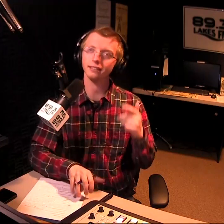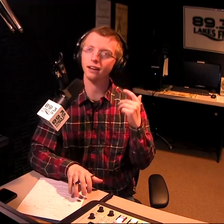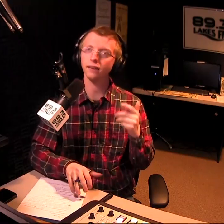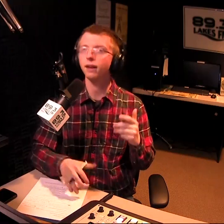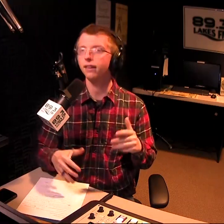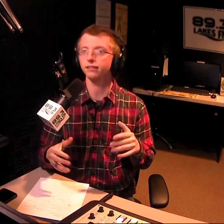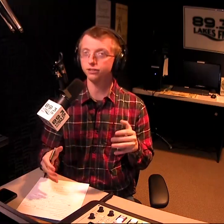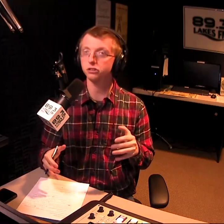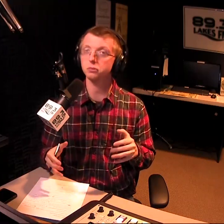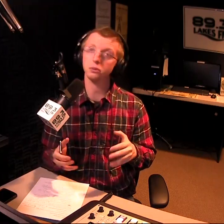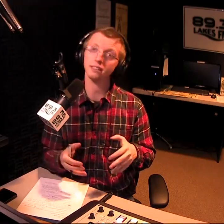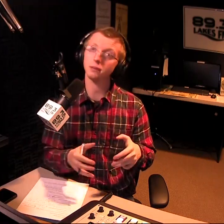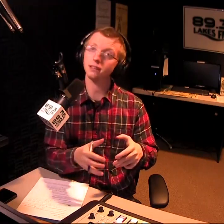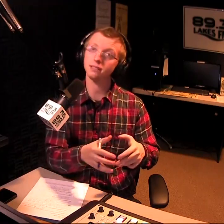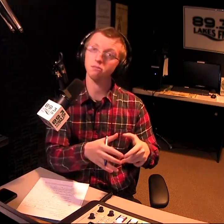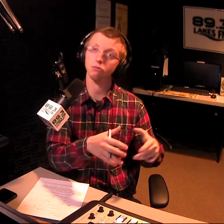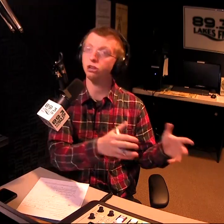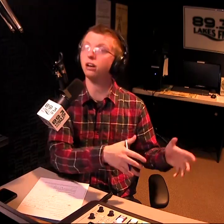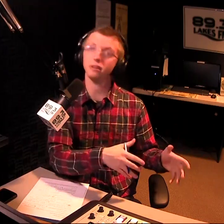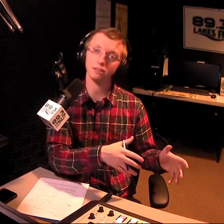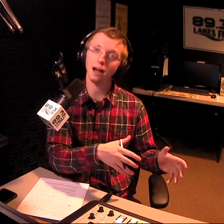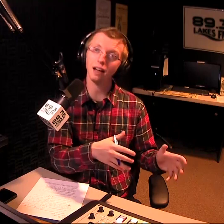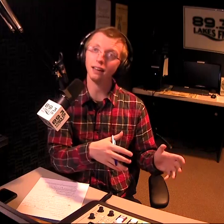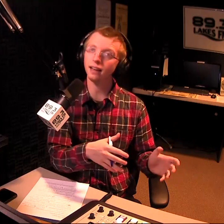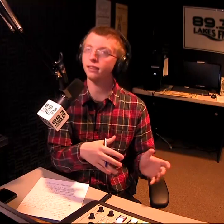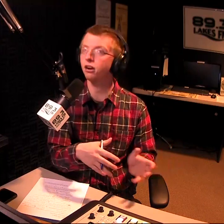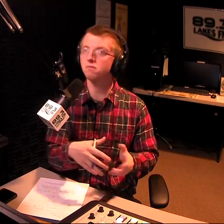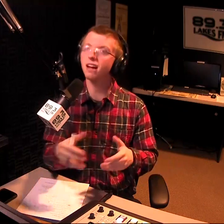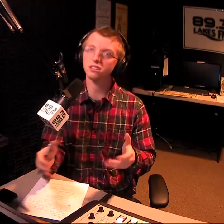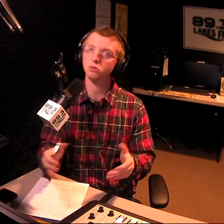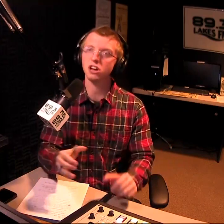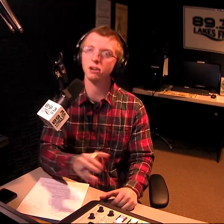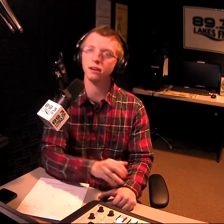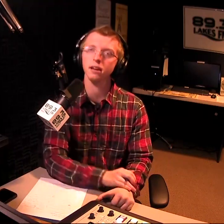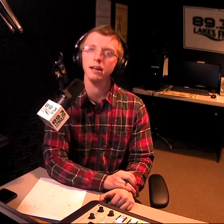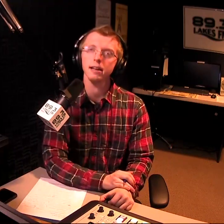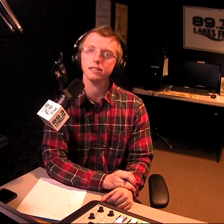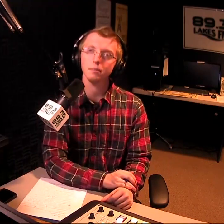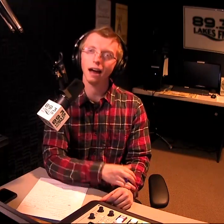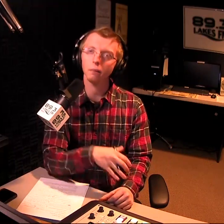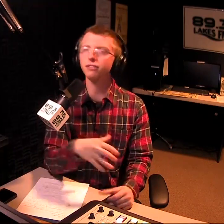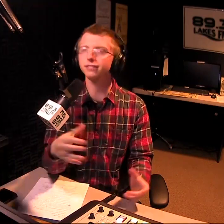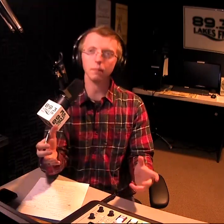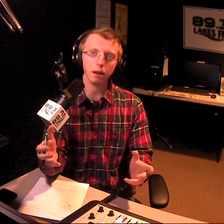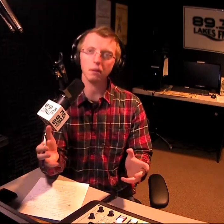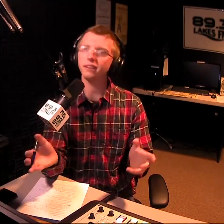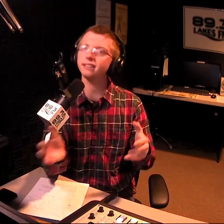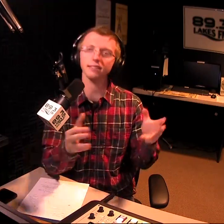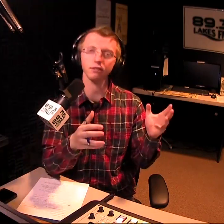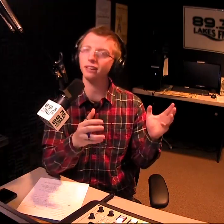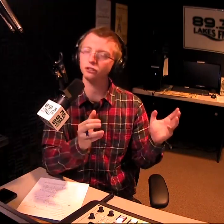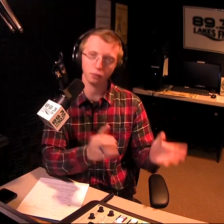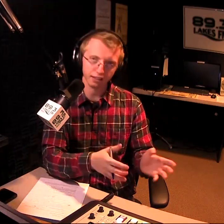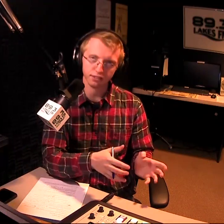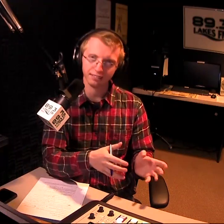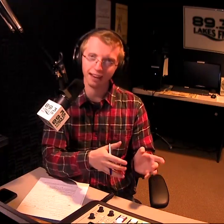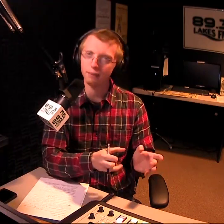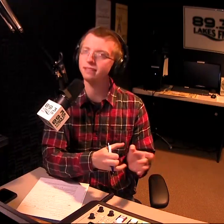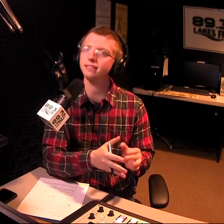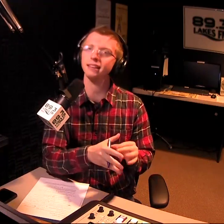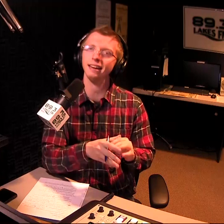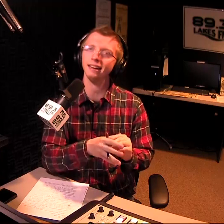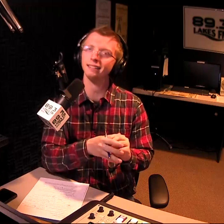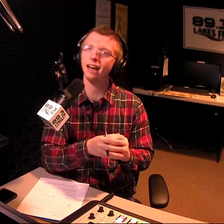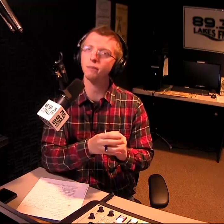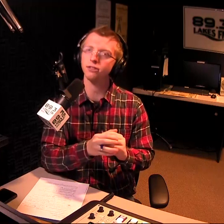and how you can tell the difference between someone's genuine smile and their not so genuine smile. But for some people, this is a really stressful